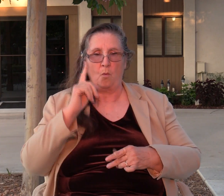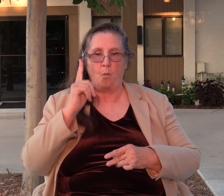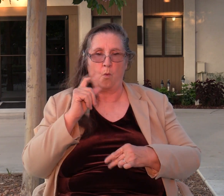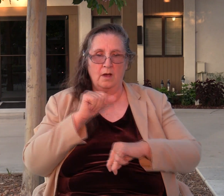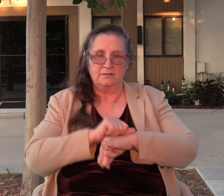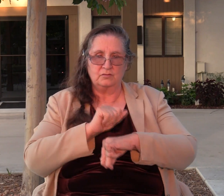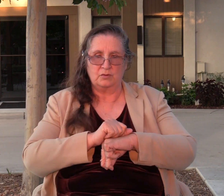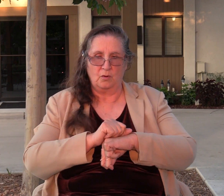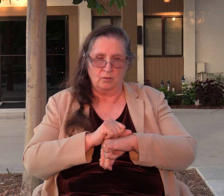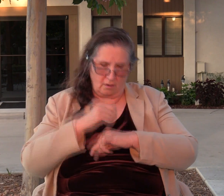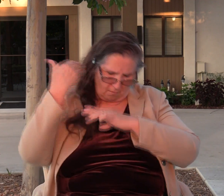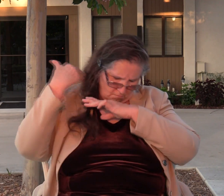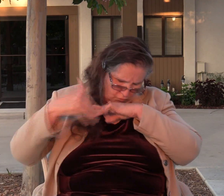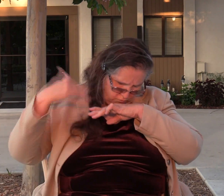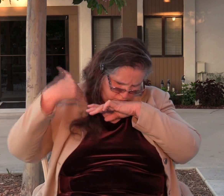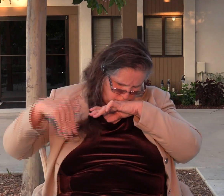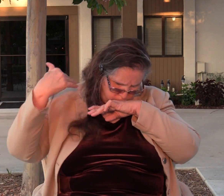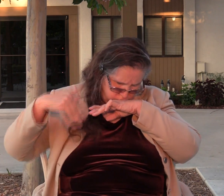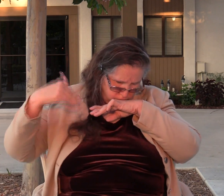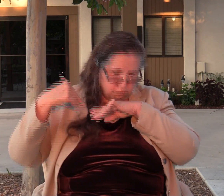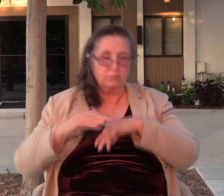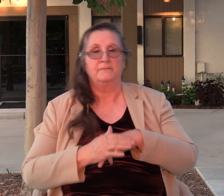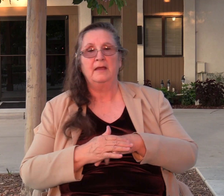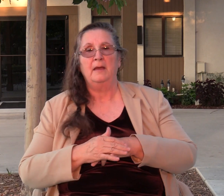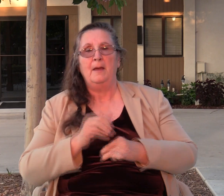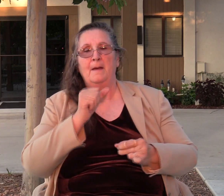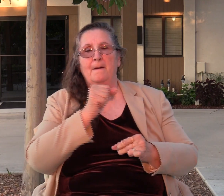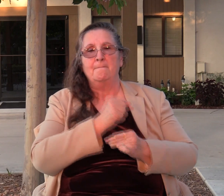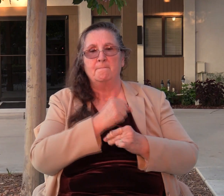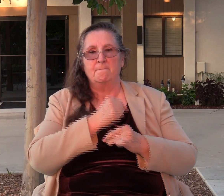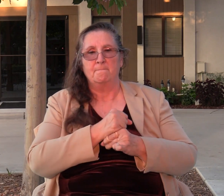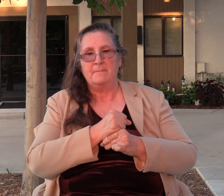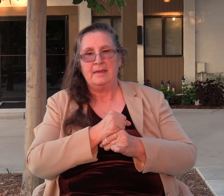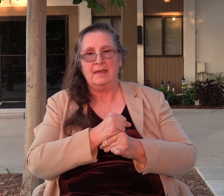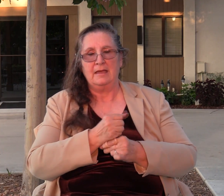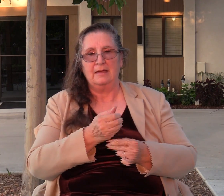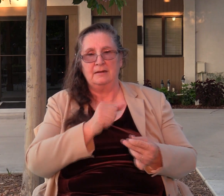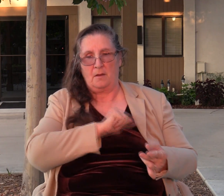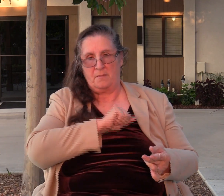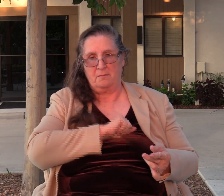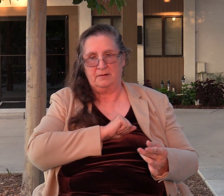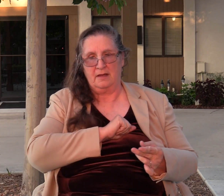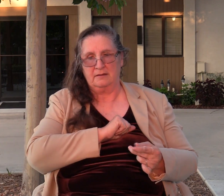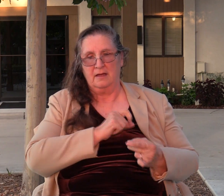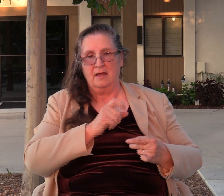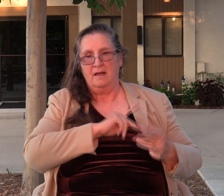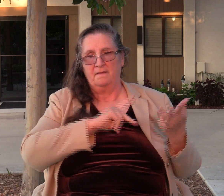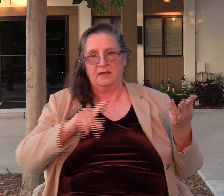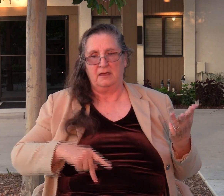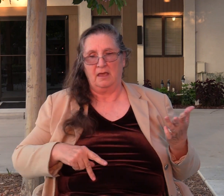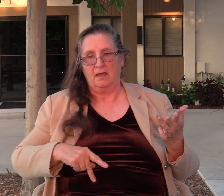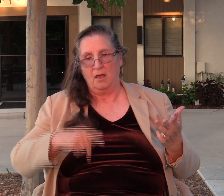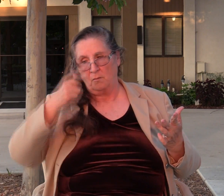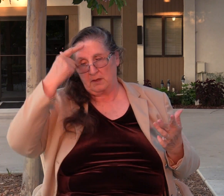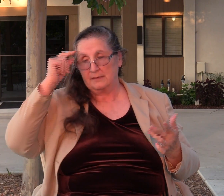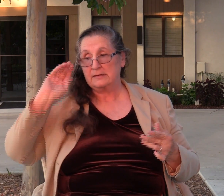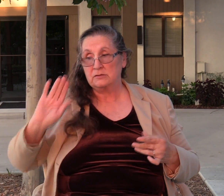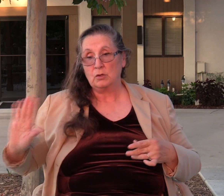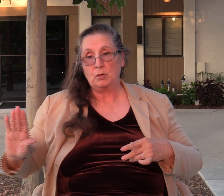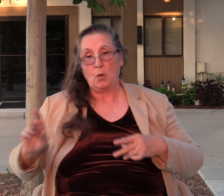of his female servant, king over the men of Shechem. Because he's your brother. If then you have acted